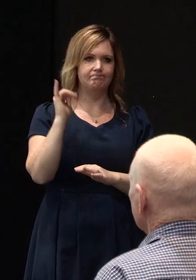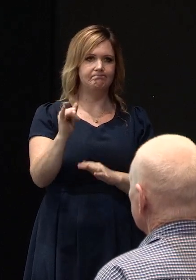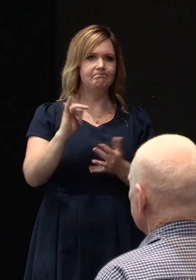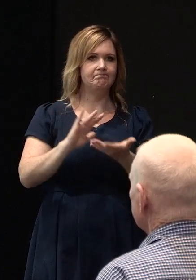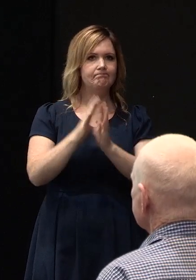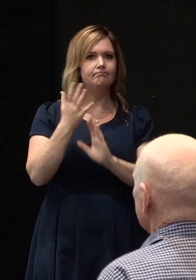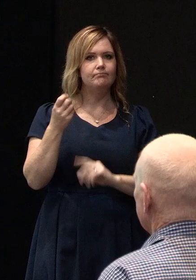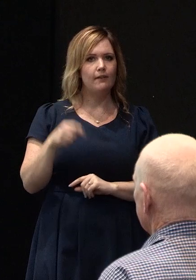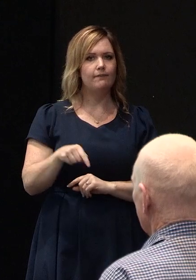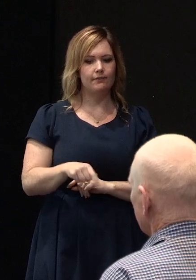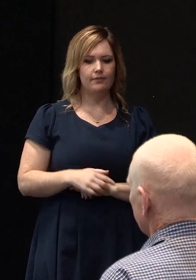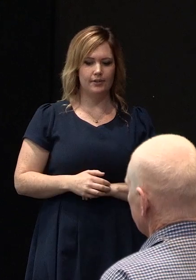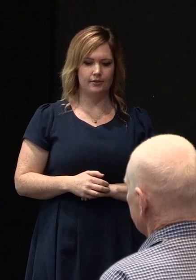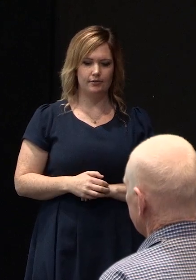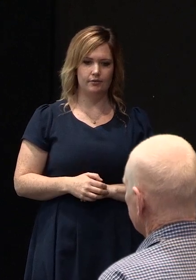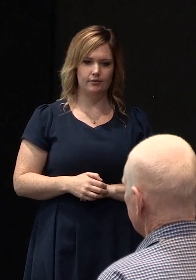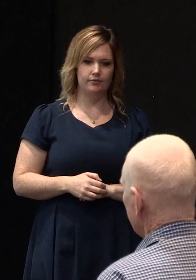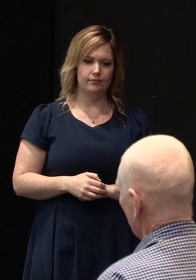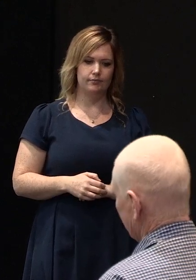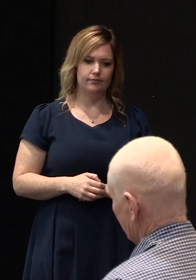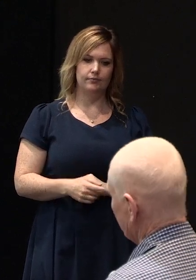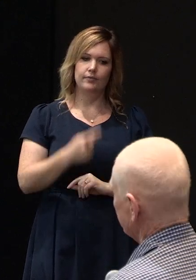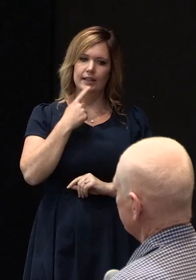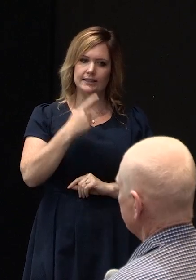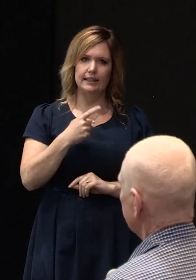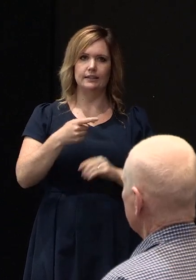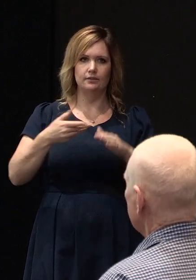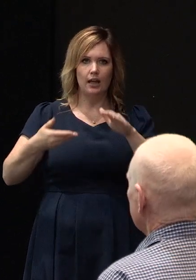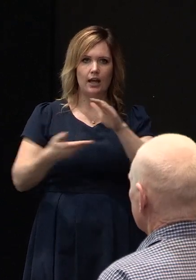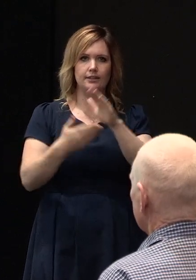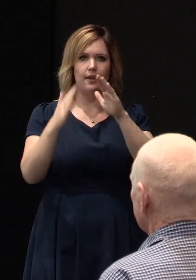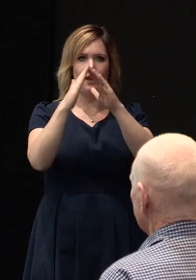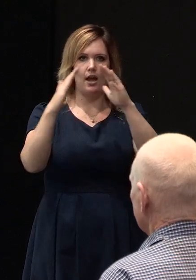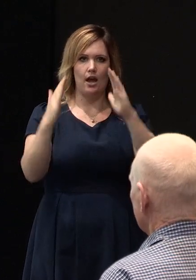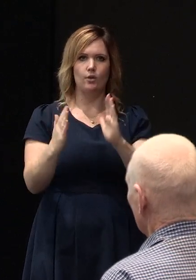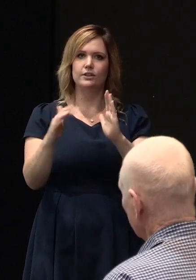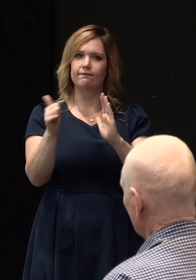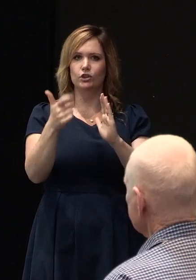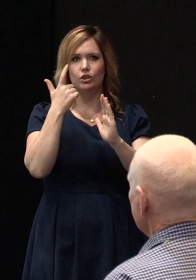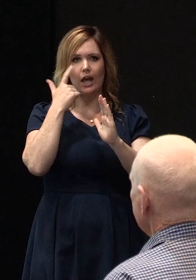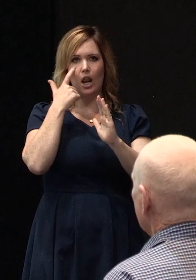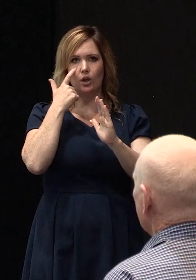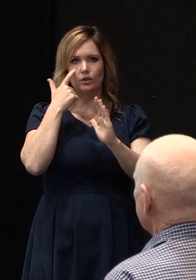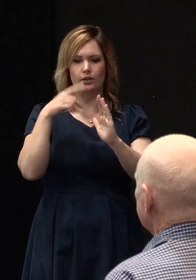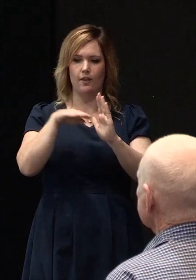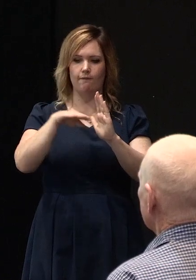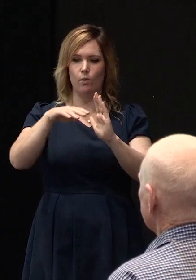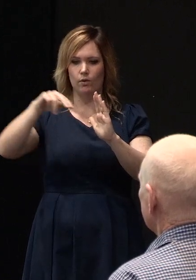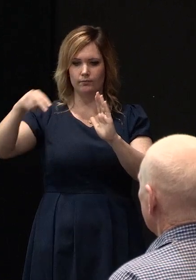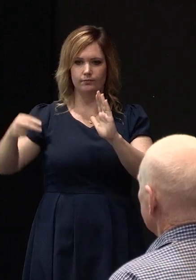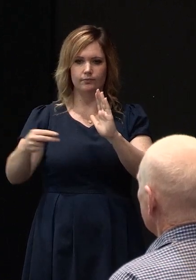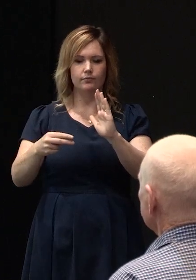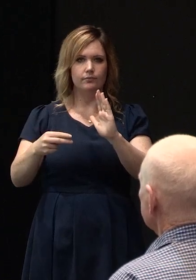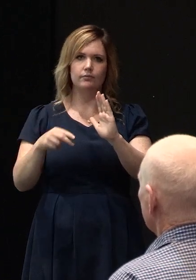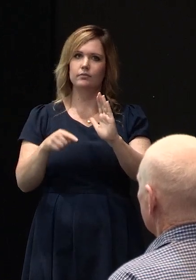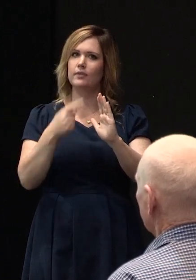but he did say that they went underneath the manhole and had a look underneath the floorboards and he did say